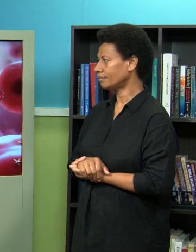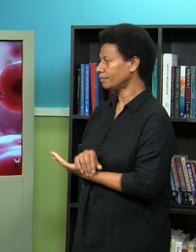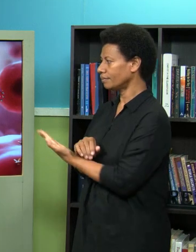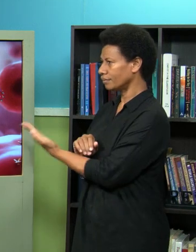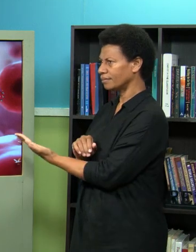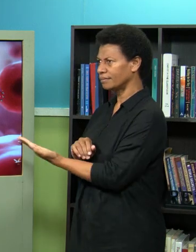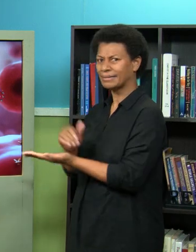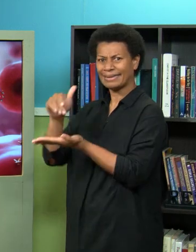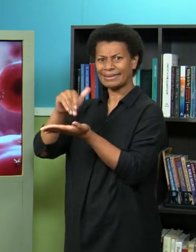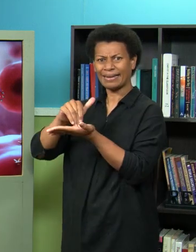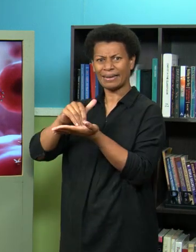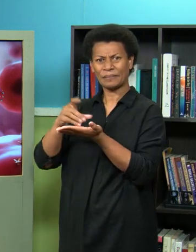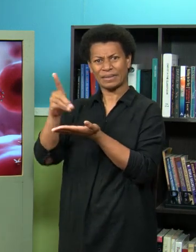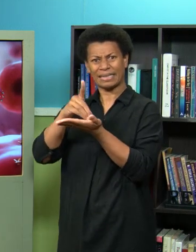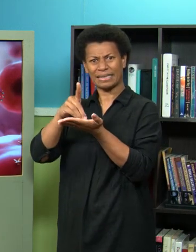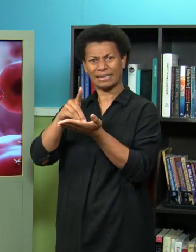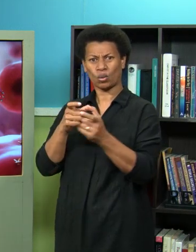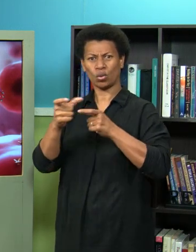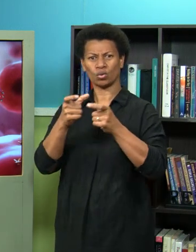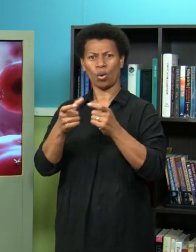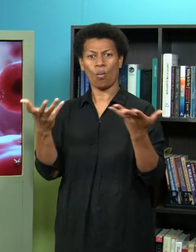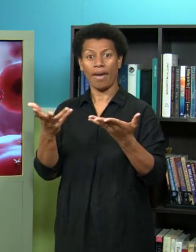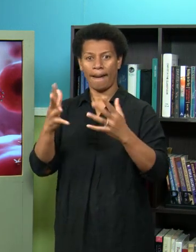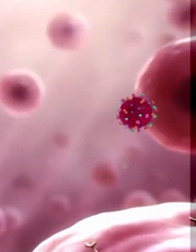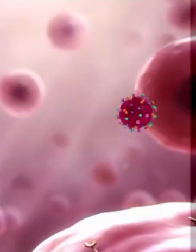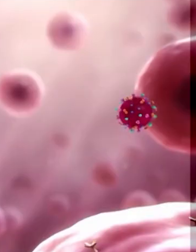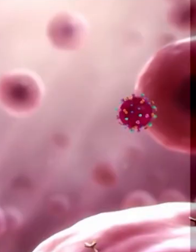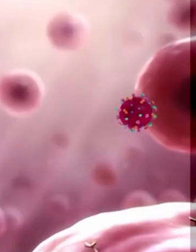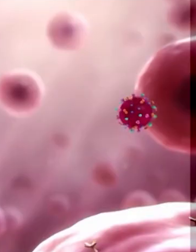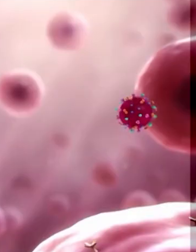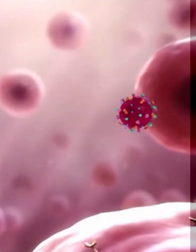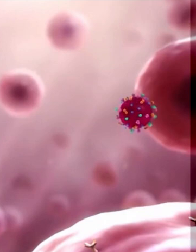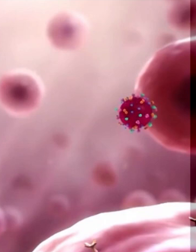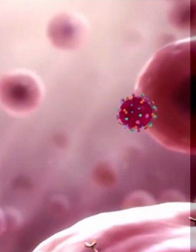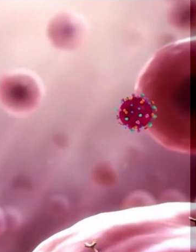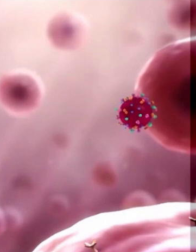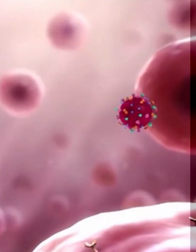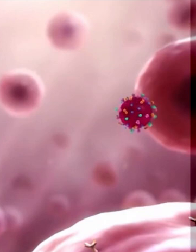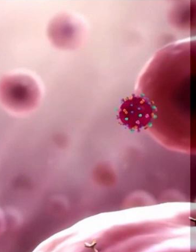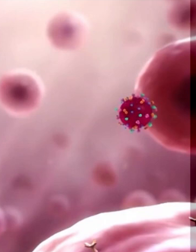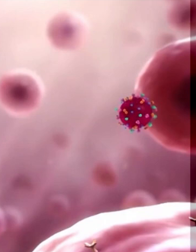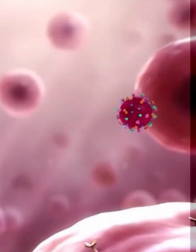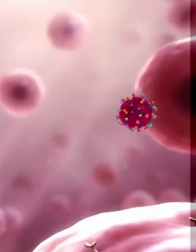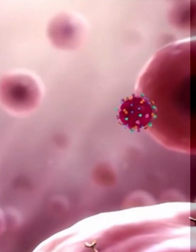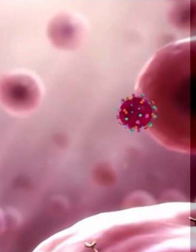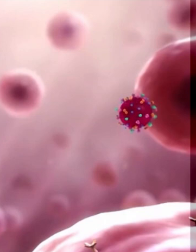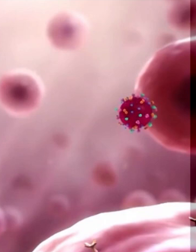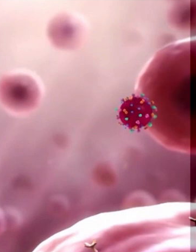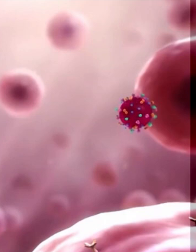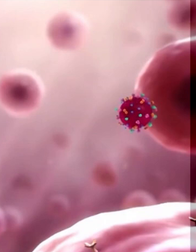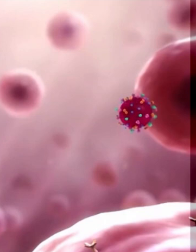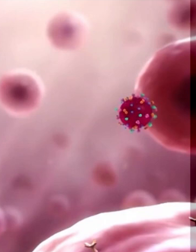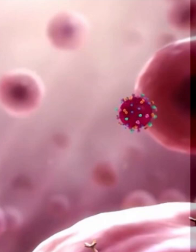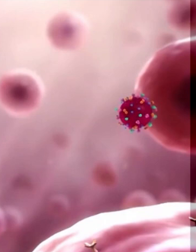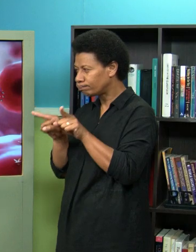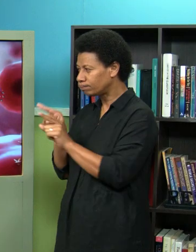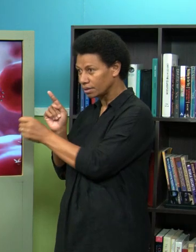Disease Control in America just gives you a rough idea of what the current virus looks like so these with the spikes and the crown